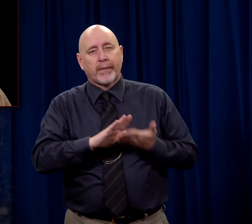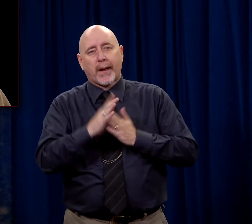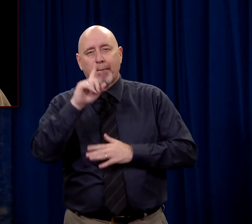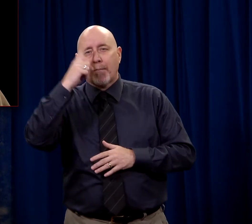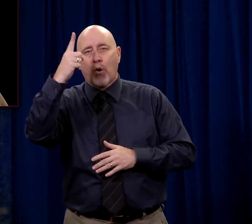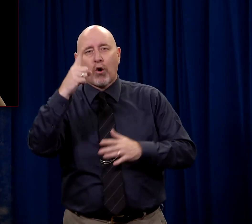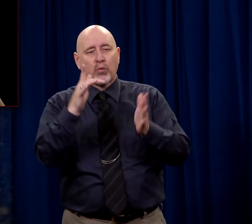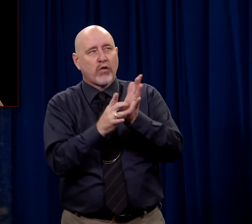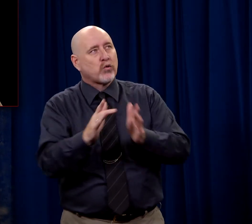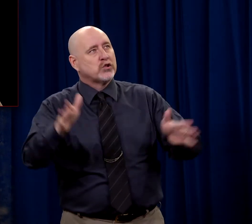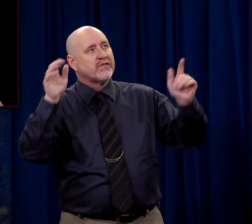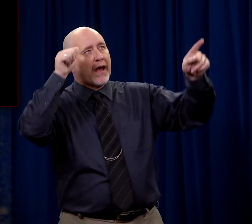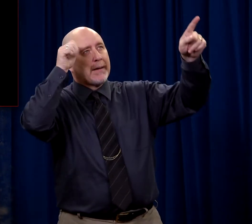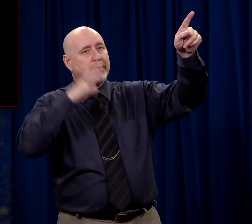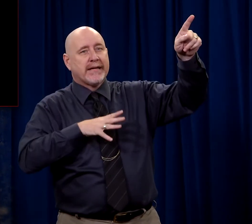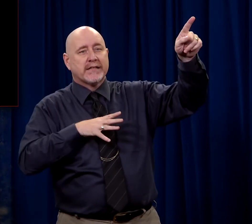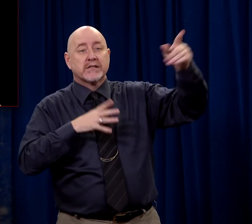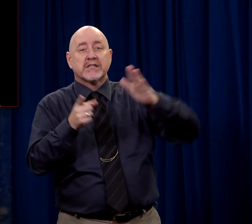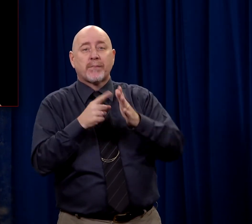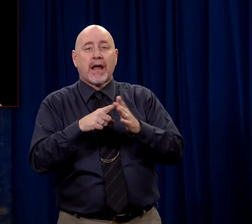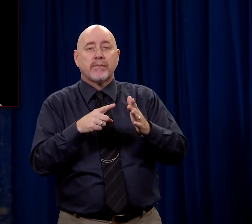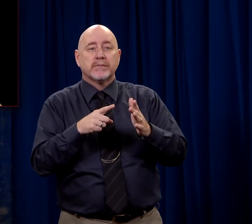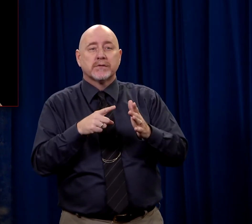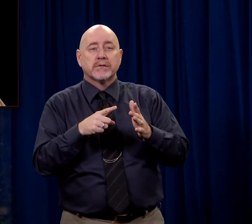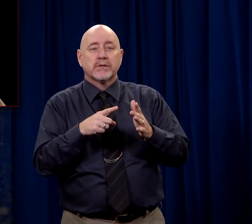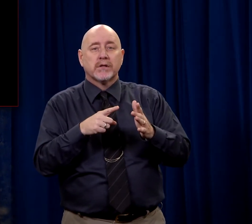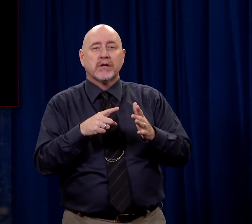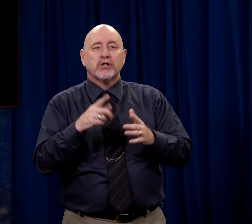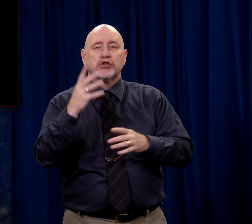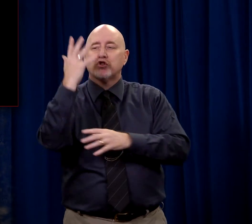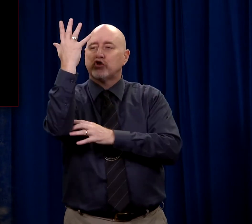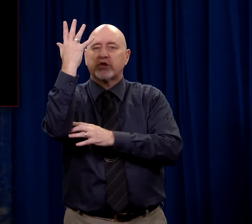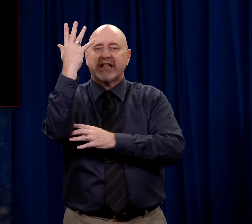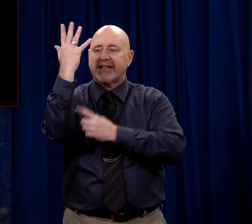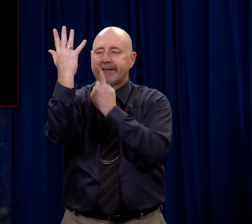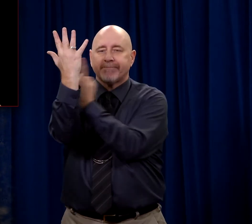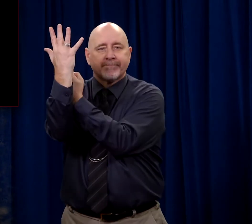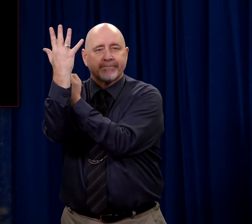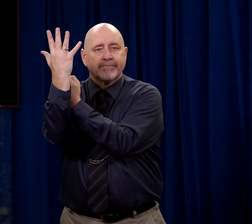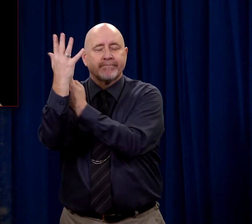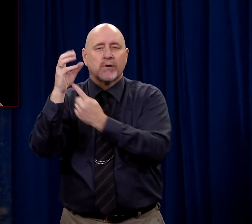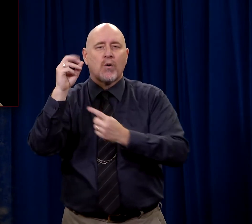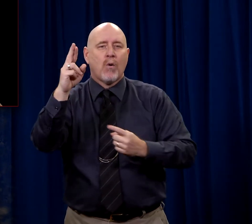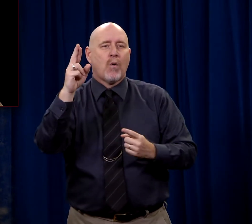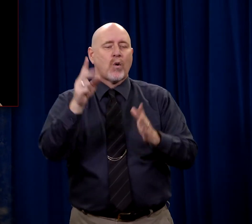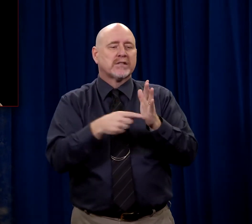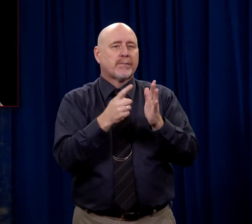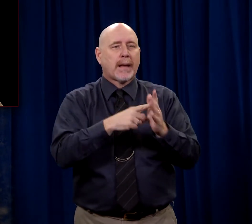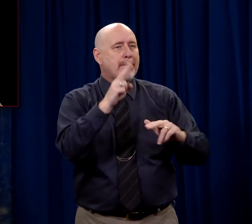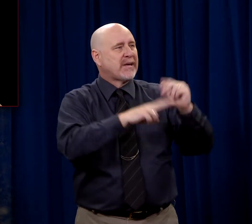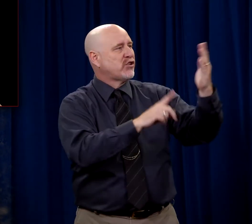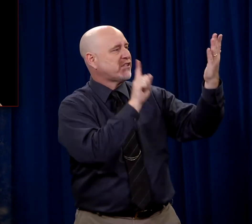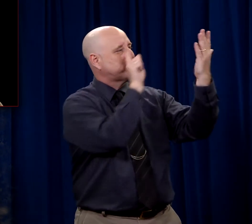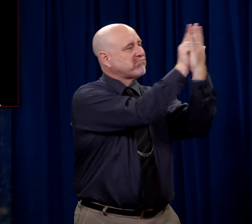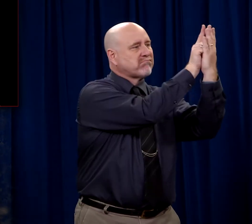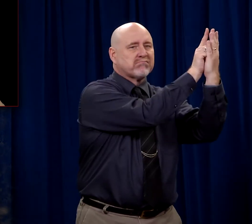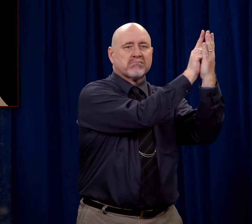little bored with crucifying men the same way. Sometimes they would attach them to trees or sometimes they would attach them to buildings,